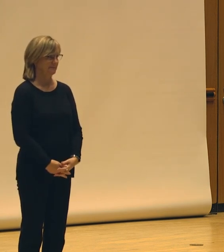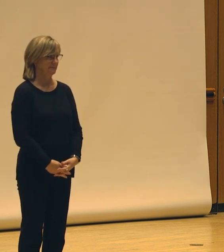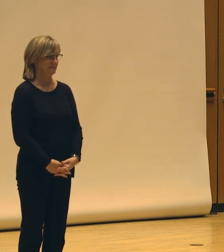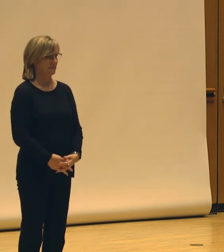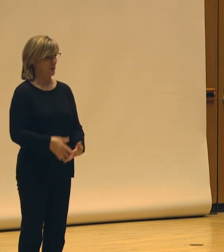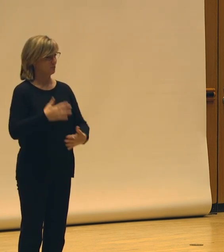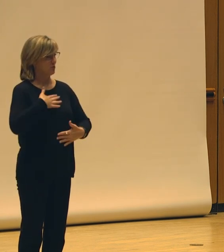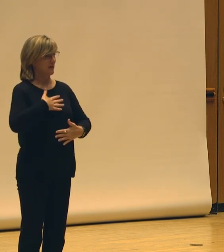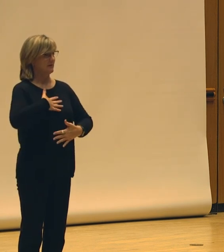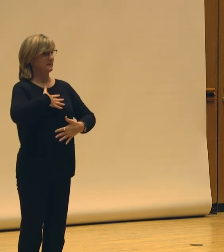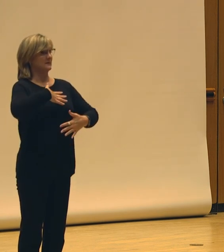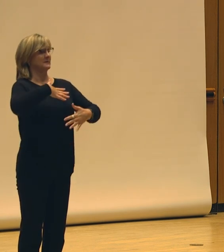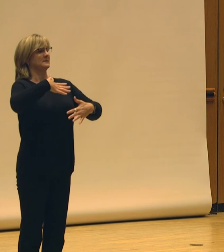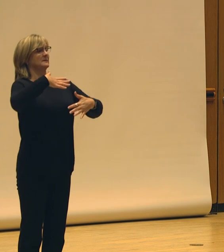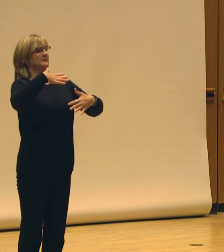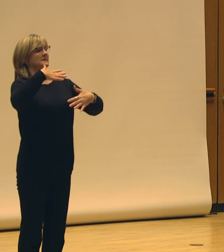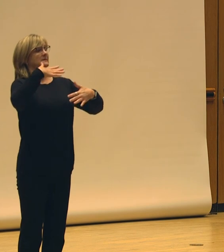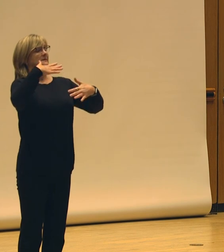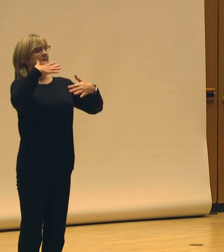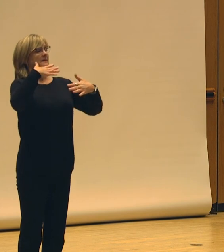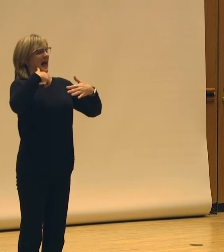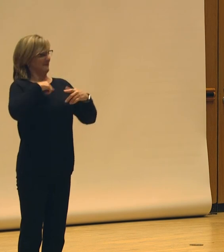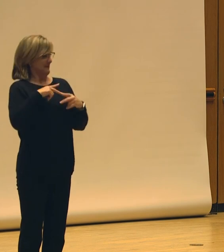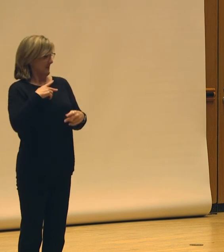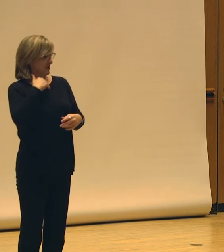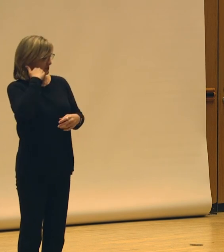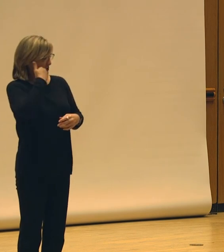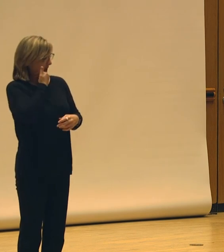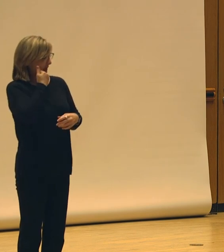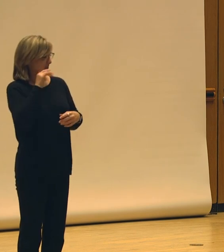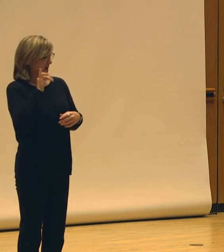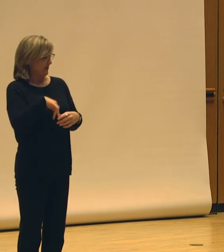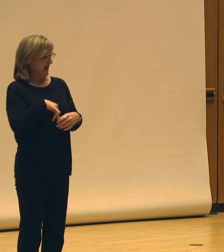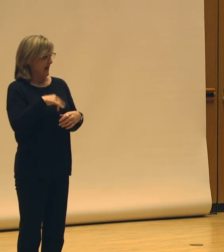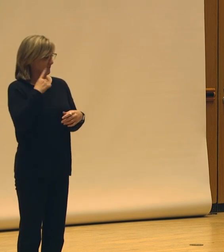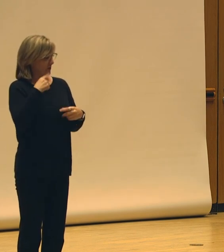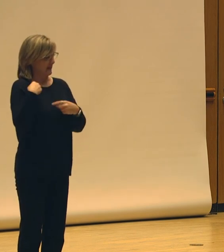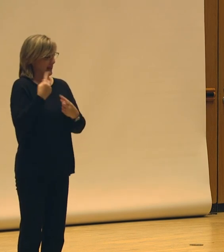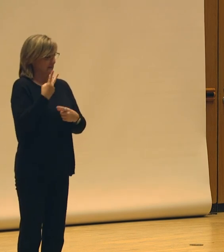Breathing deep has been very, I've been very shy about breathing deep these last two years.